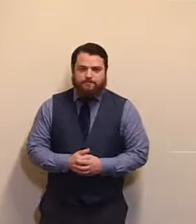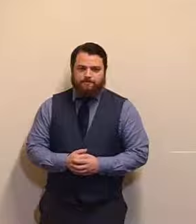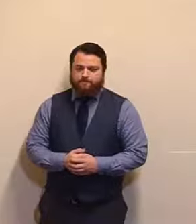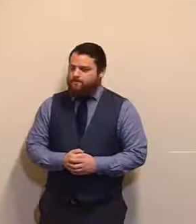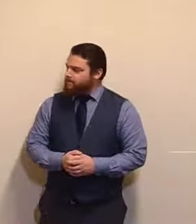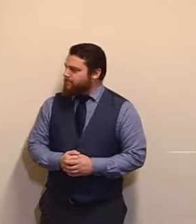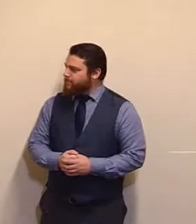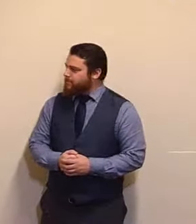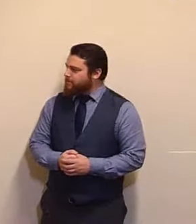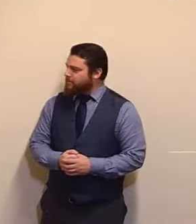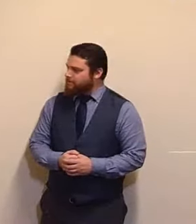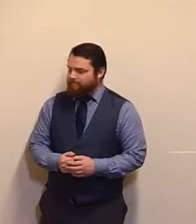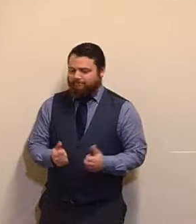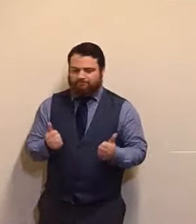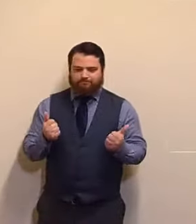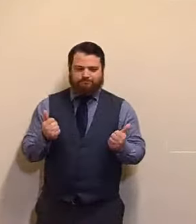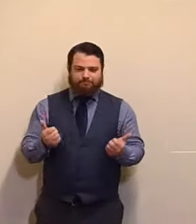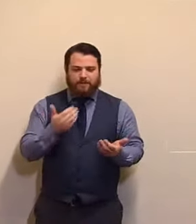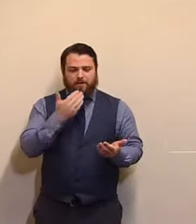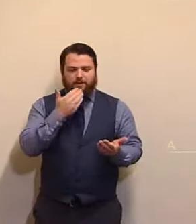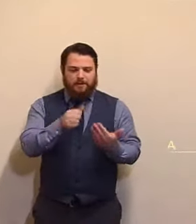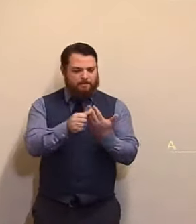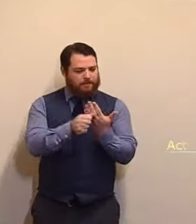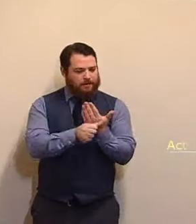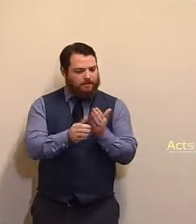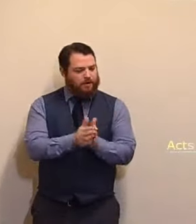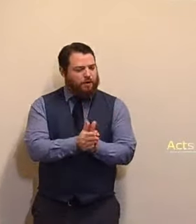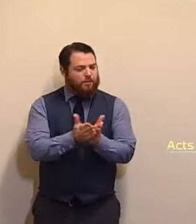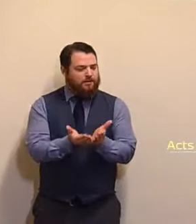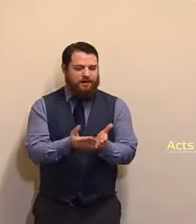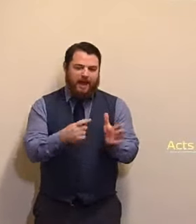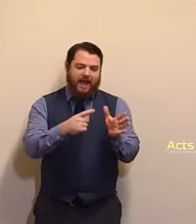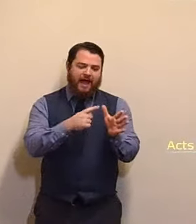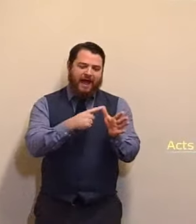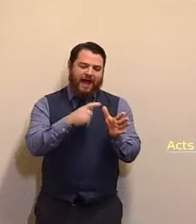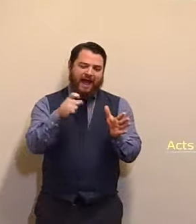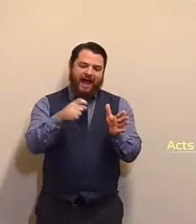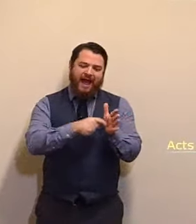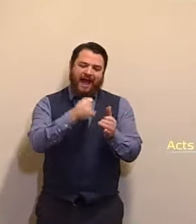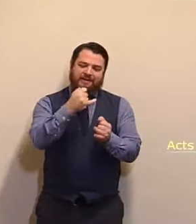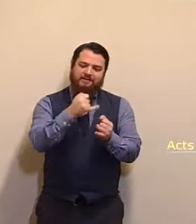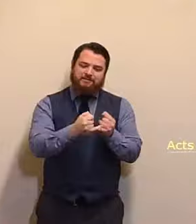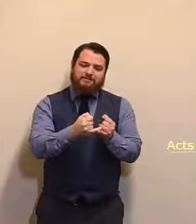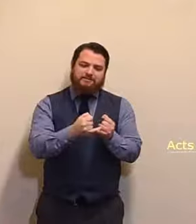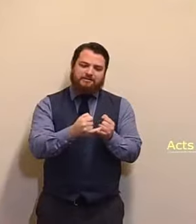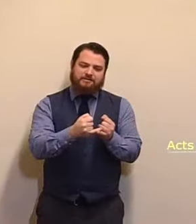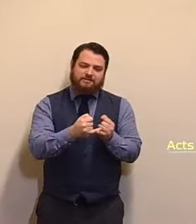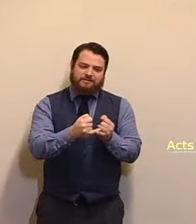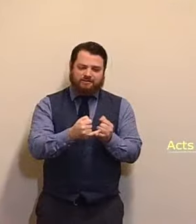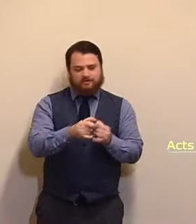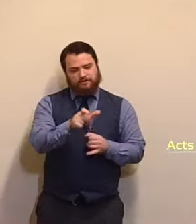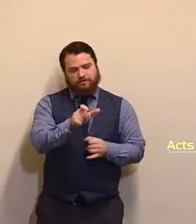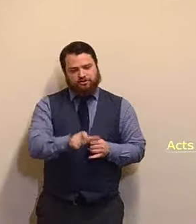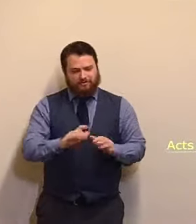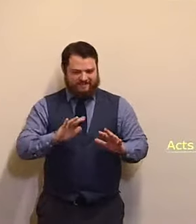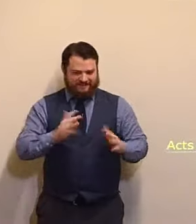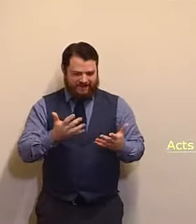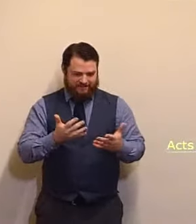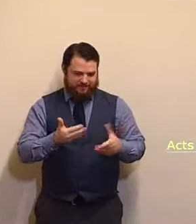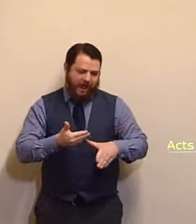Let's start with me this morning, to the book of Acts, Acts chapter 10, the book of Acts, and chapter 10,